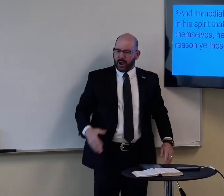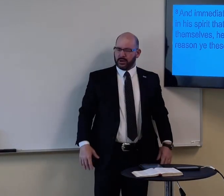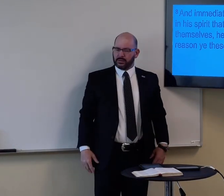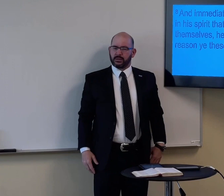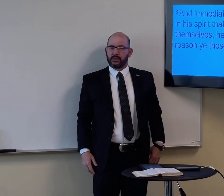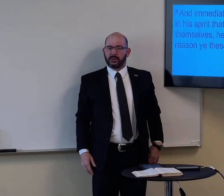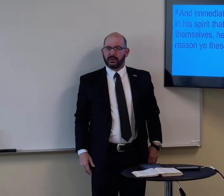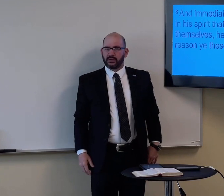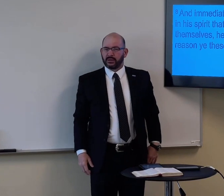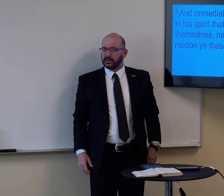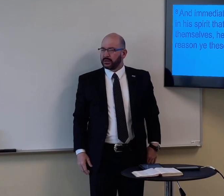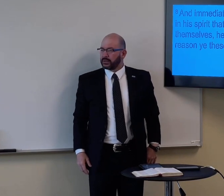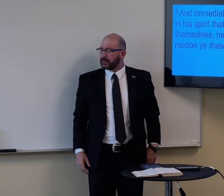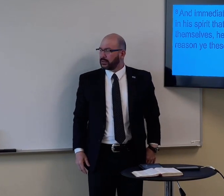I'm just fine. I've got this.